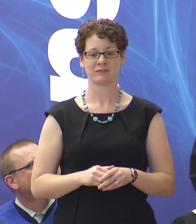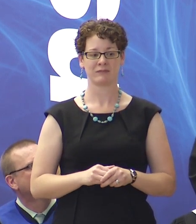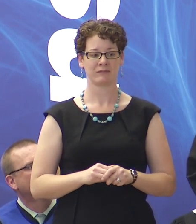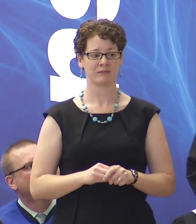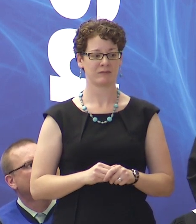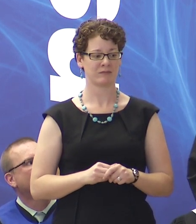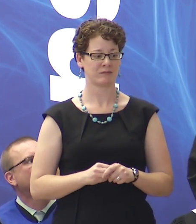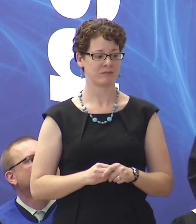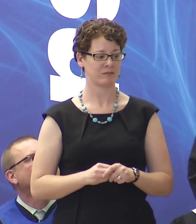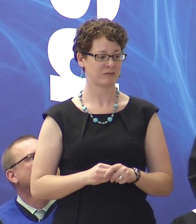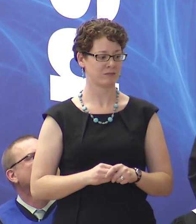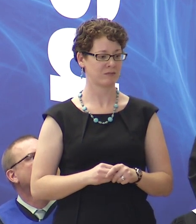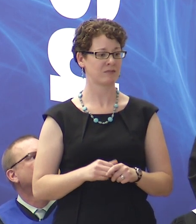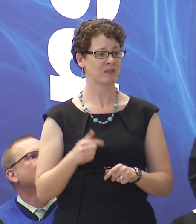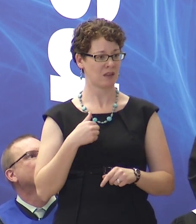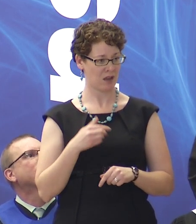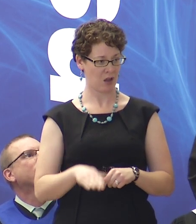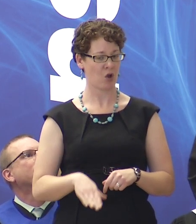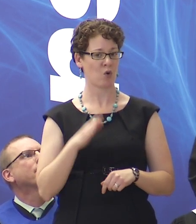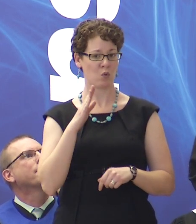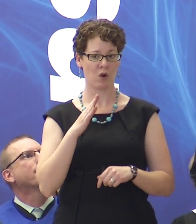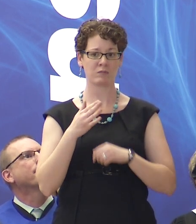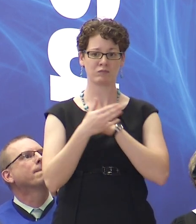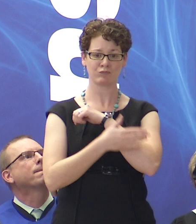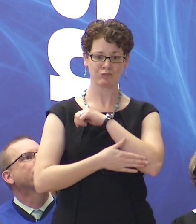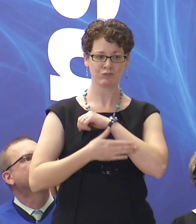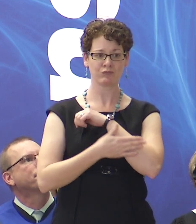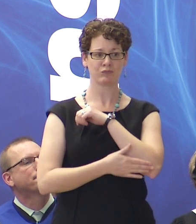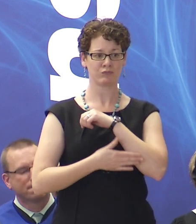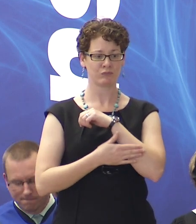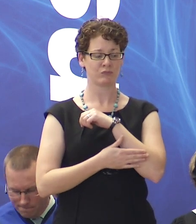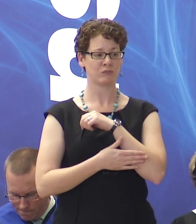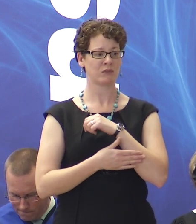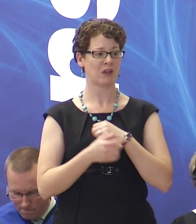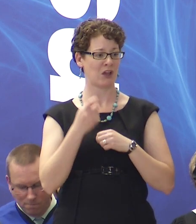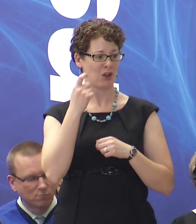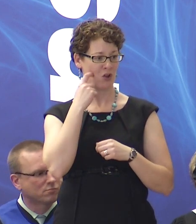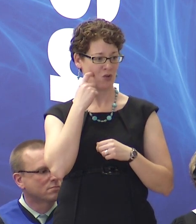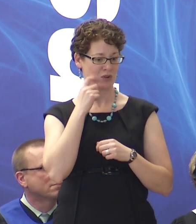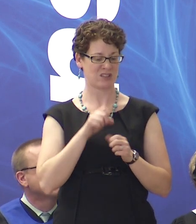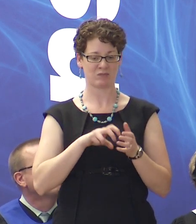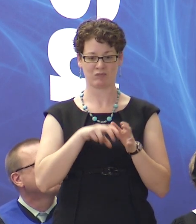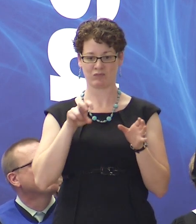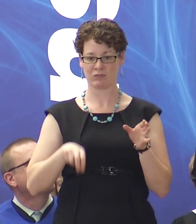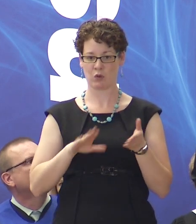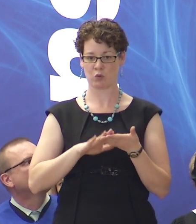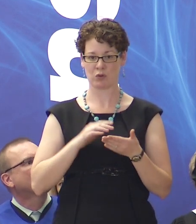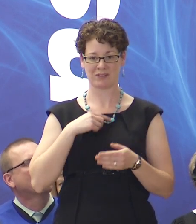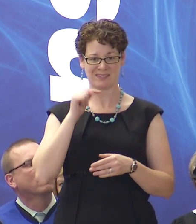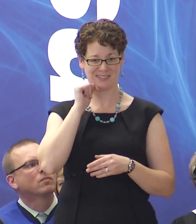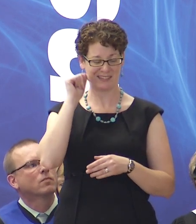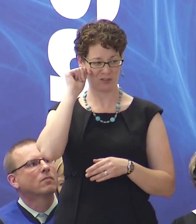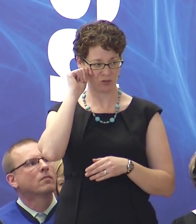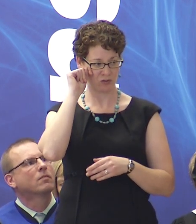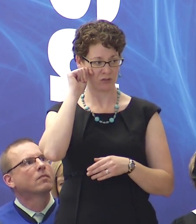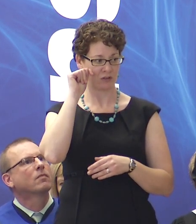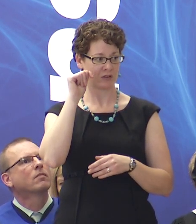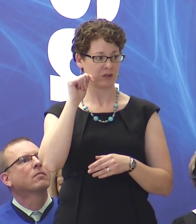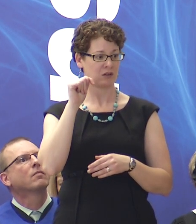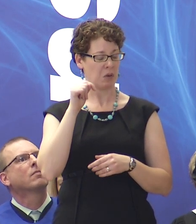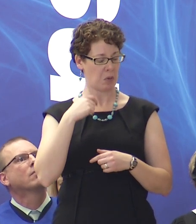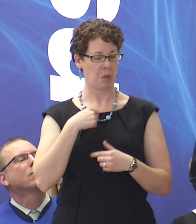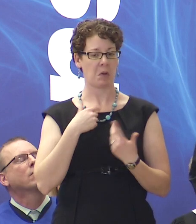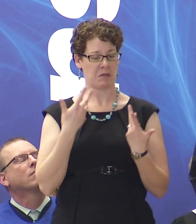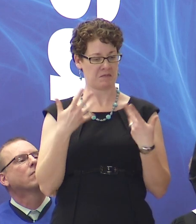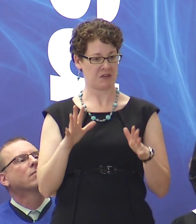Like a lot of others who grew up in this part of the country, I originally dropped out of school when I was just a teenager because I was certain I found my dream